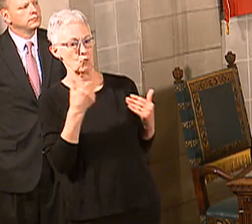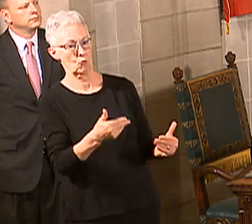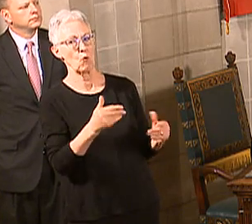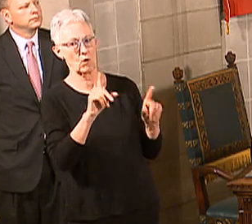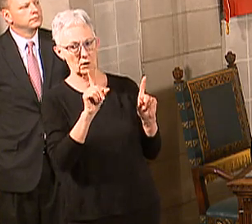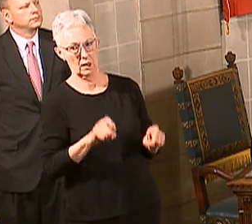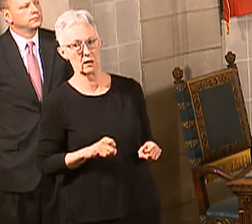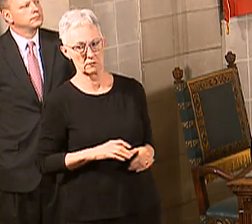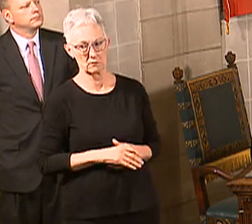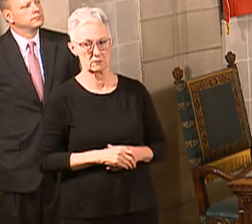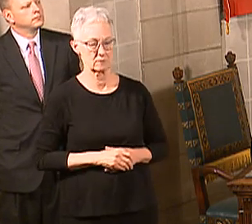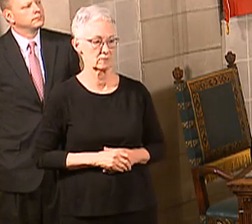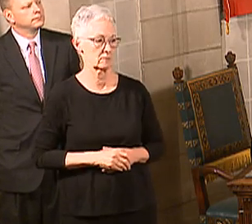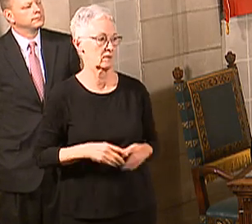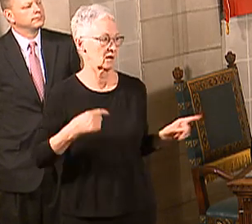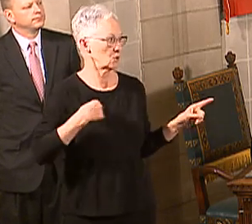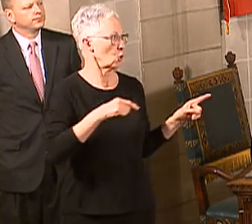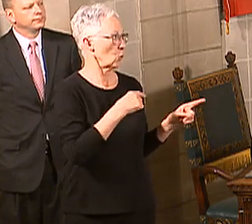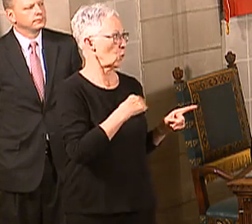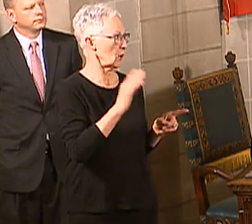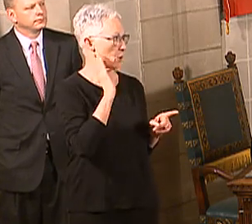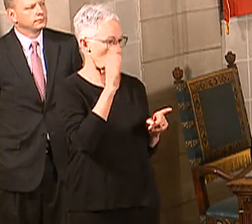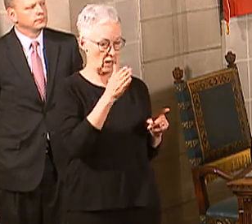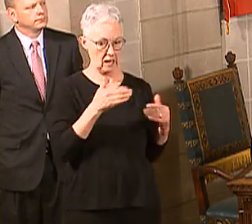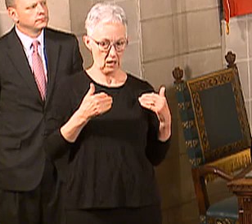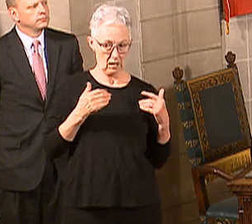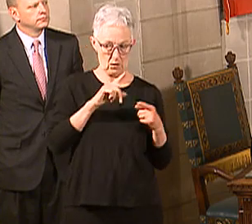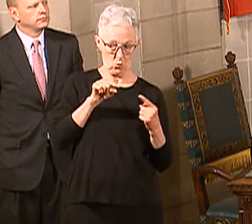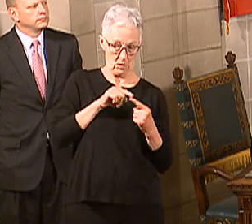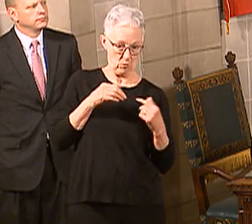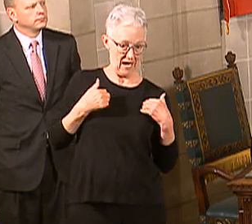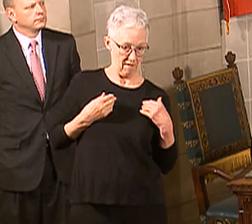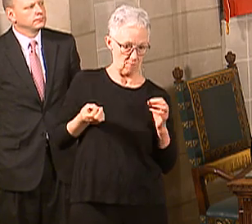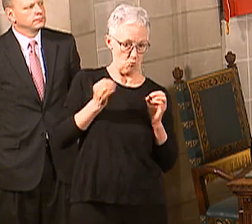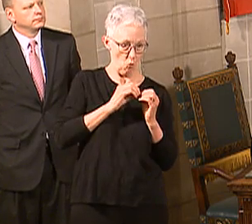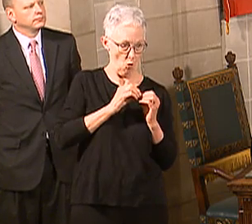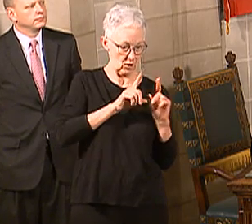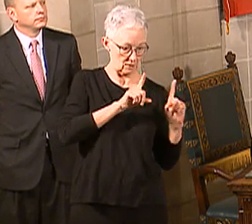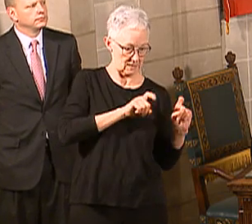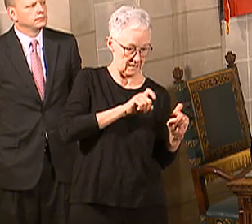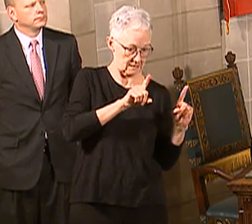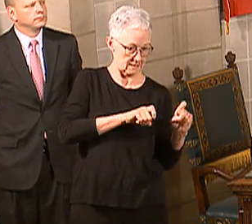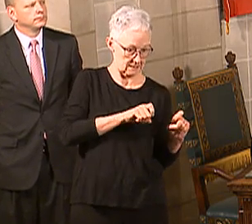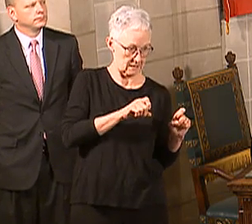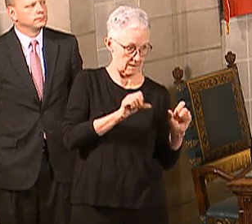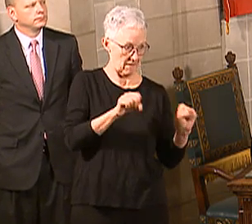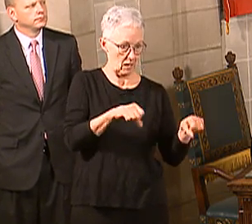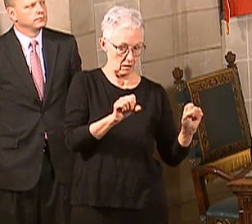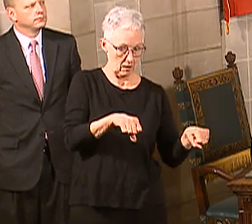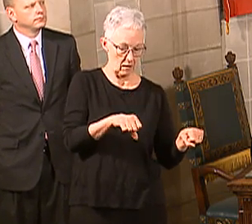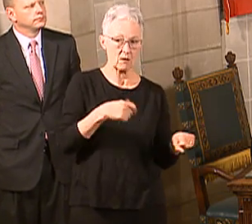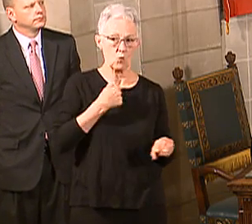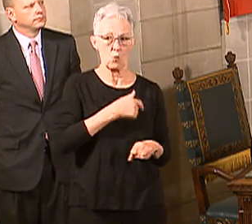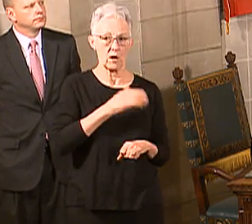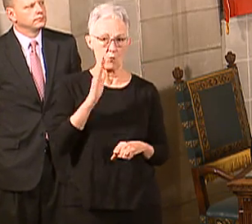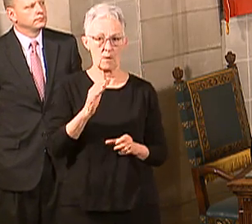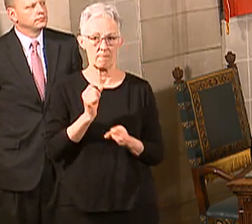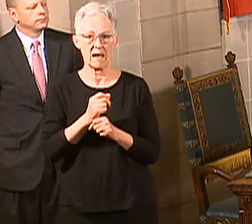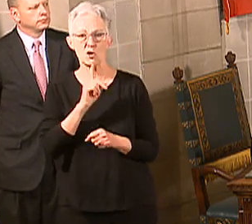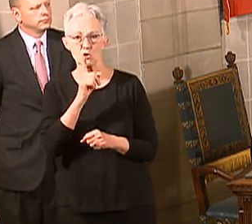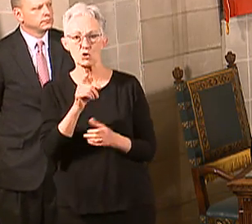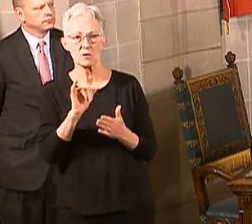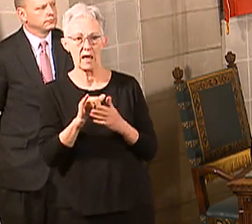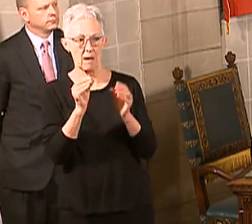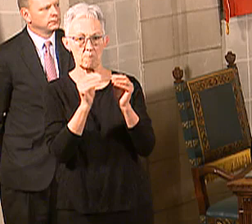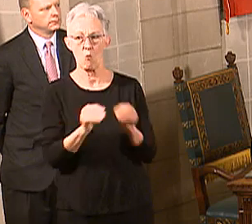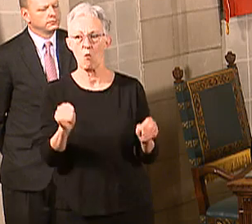and that's why I said just stay tuned with regard to that. When we have more capacity, we can start expanding that. We will be taking steps to make sure that folks in our rural areas